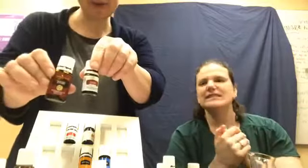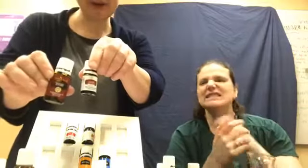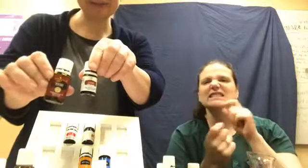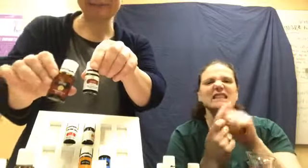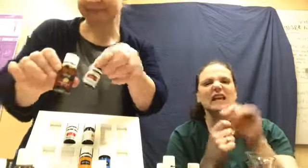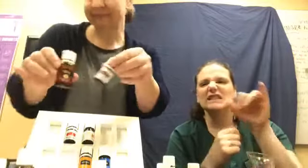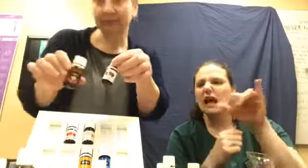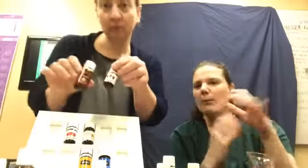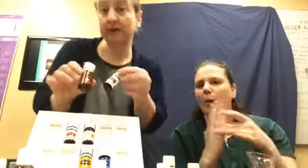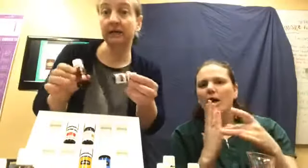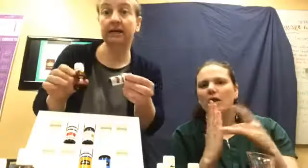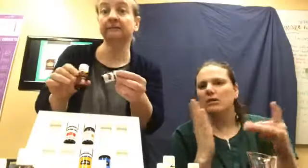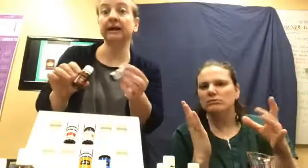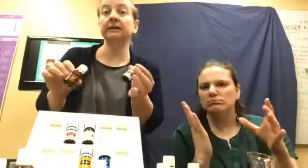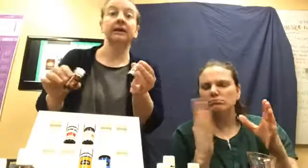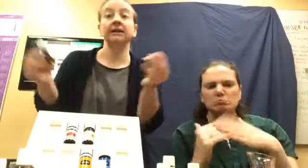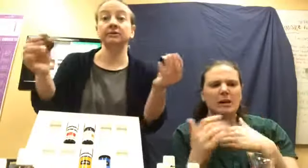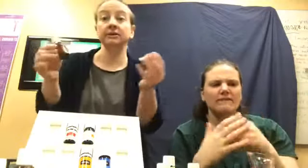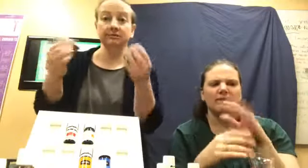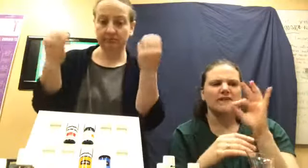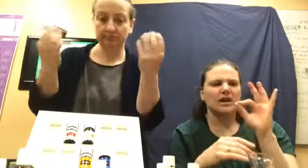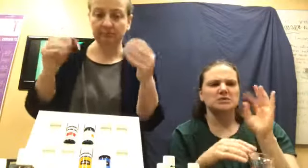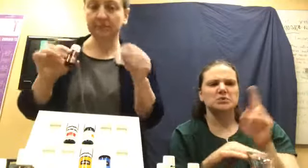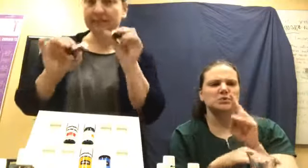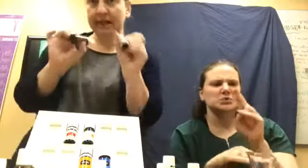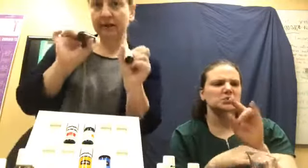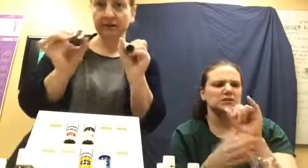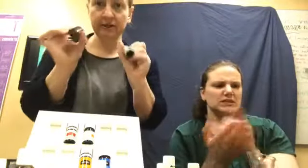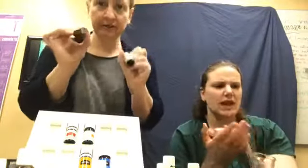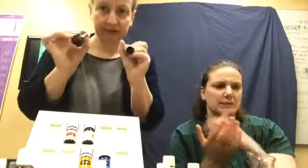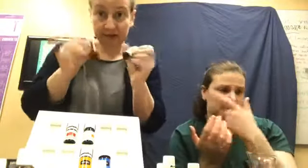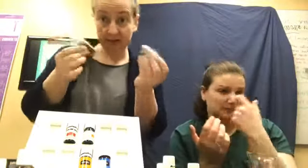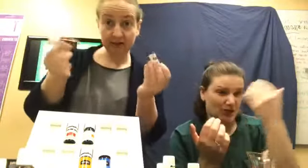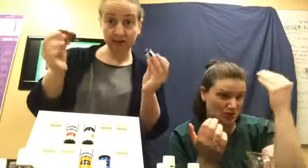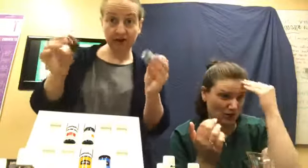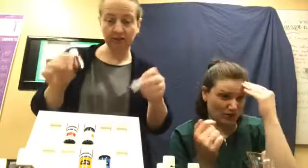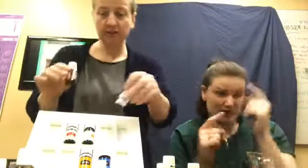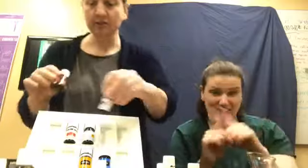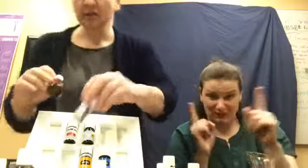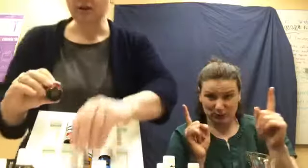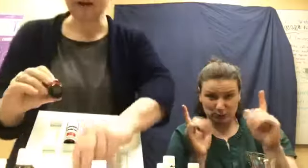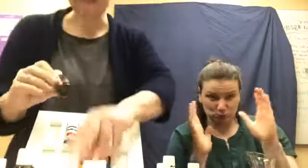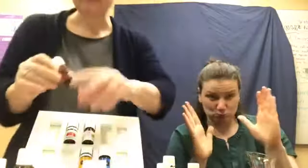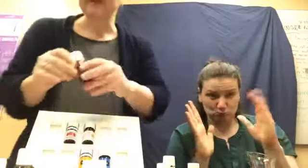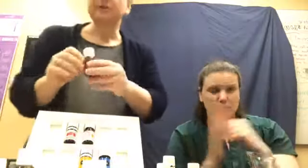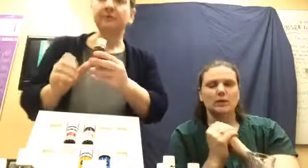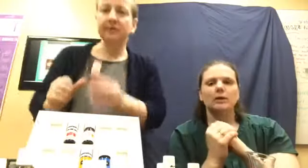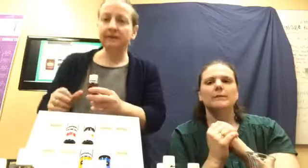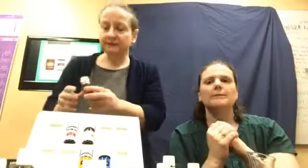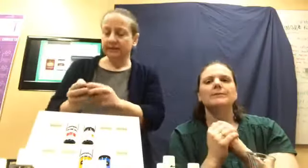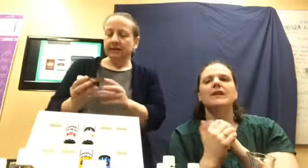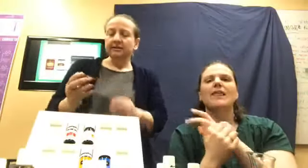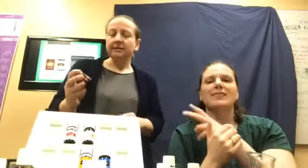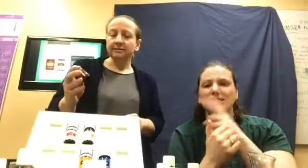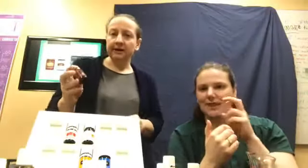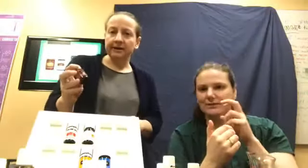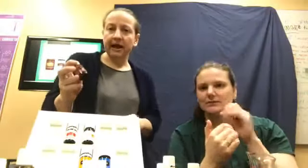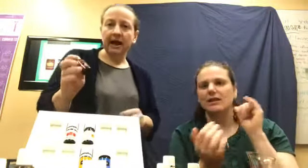oil. So whatever I can find, I use it cause I know the difference in the directions. Okay. So thieves, this one, I